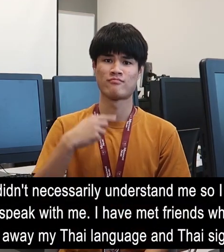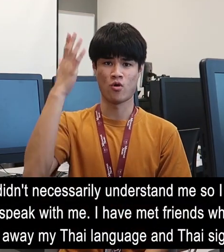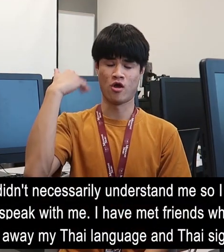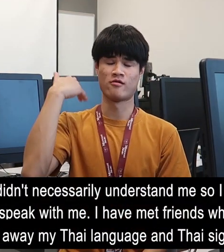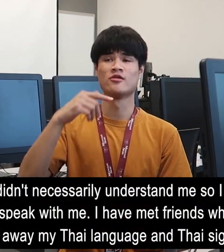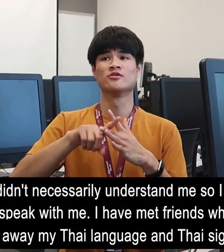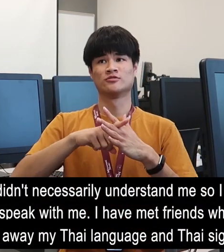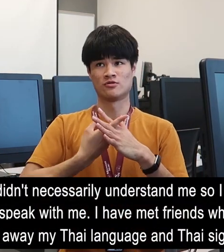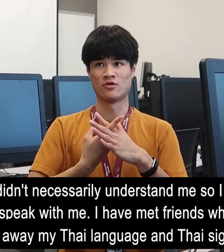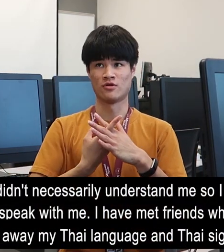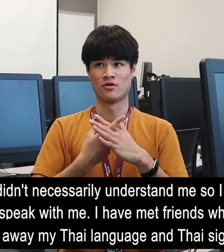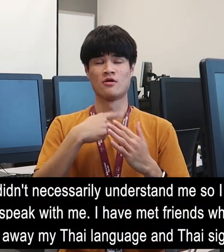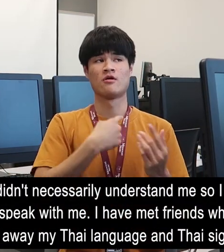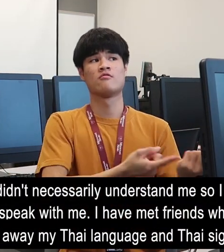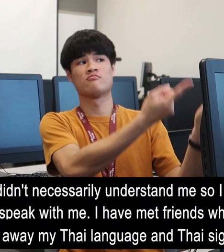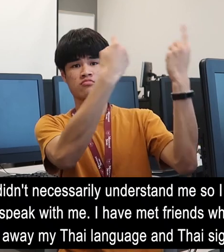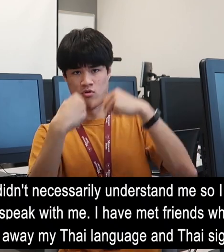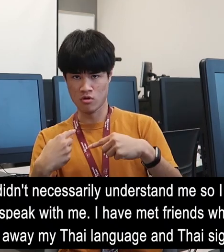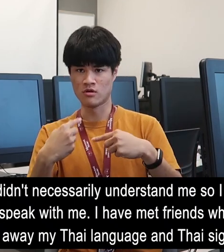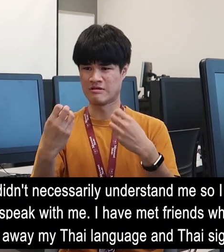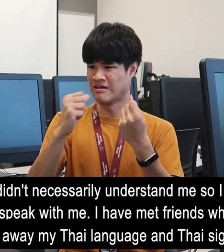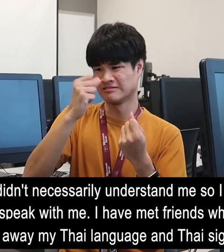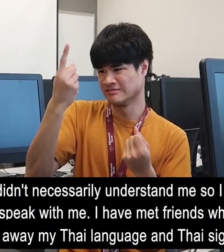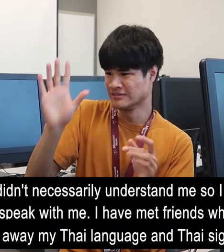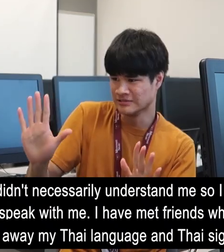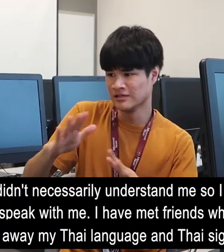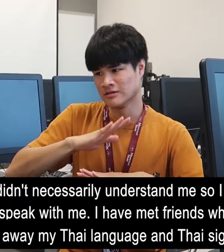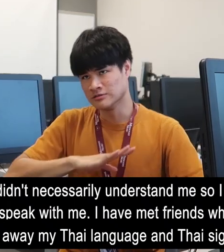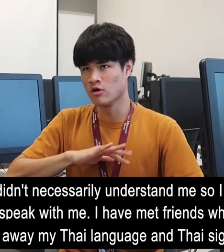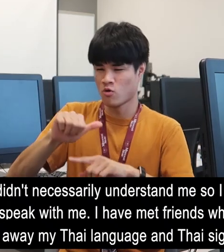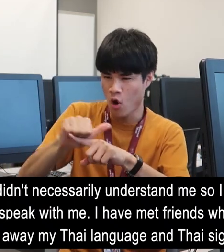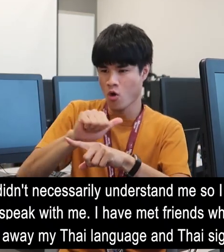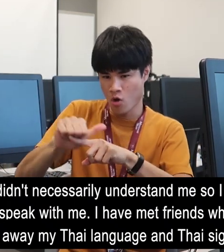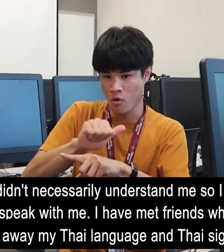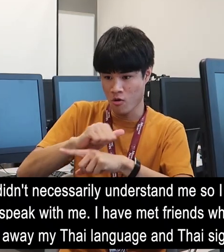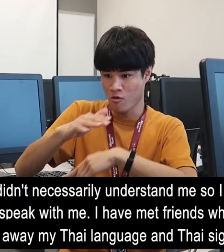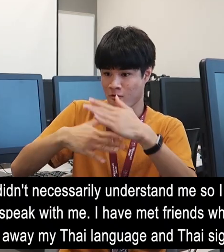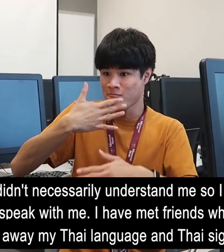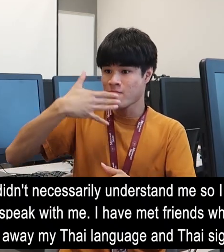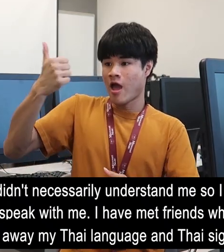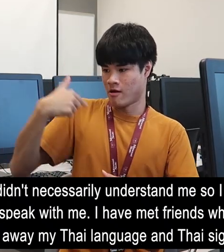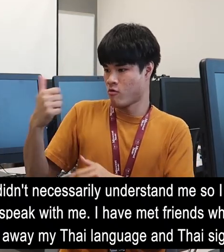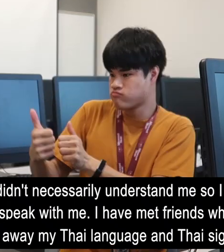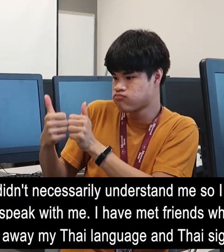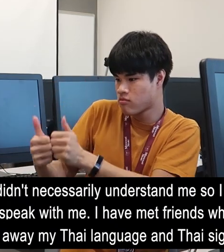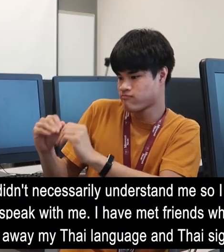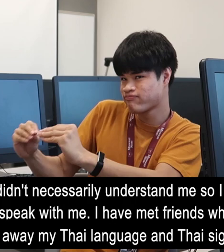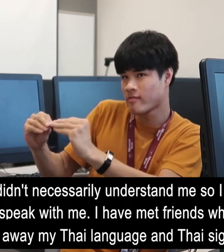When I arrived, people didn't necessarily understand me, so I taught some friends basic signs so they could speak with me. I've met